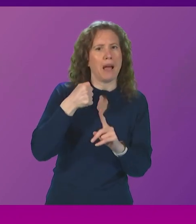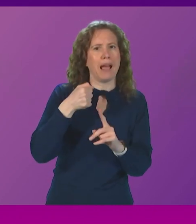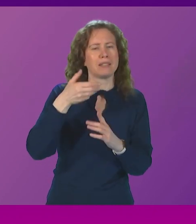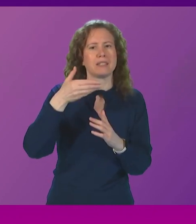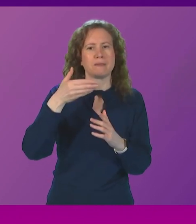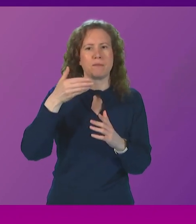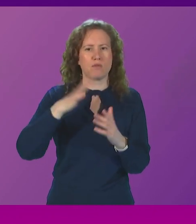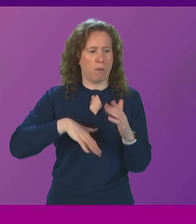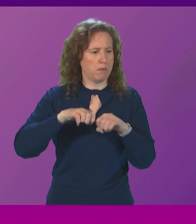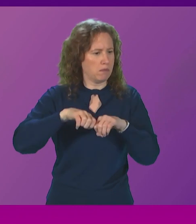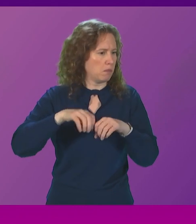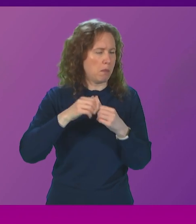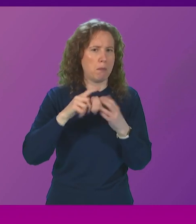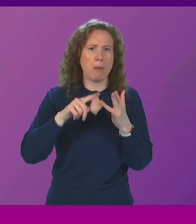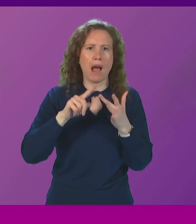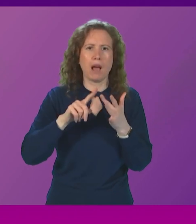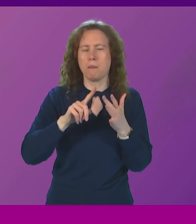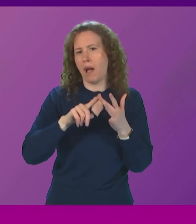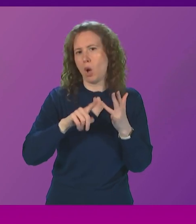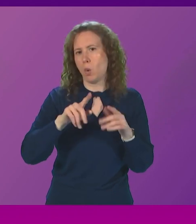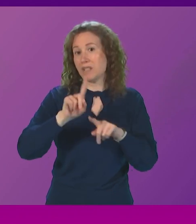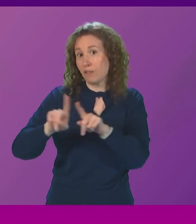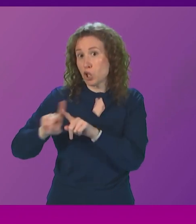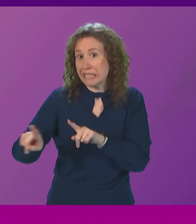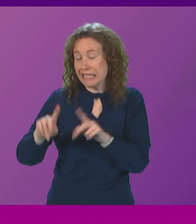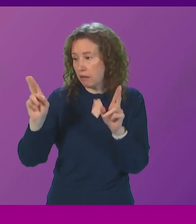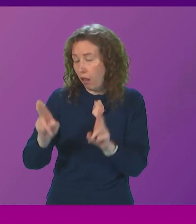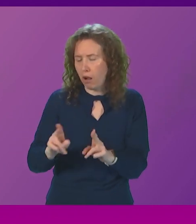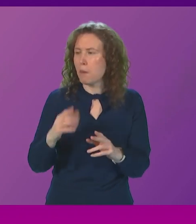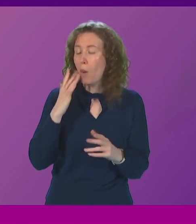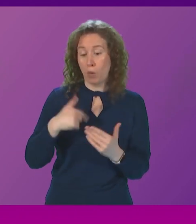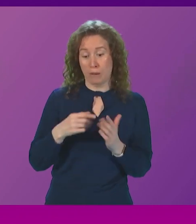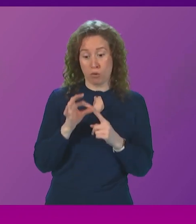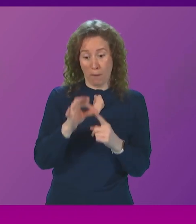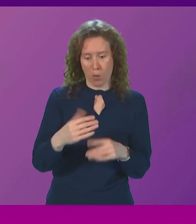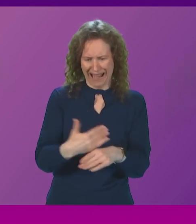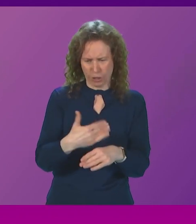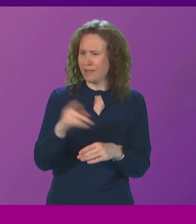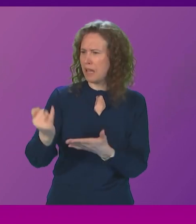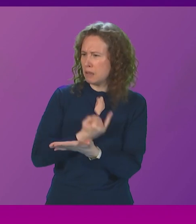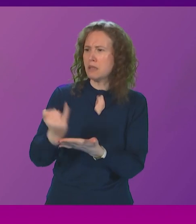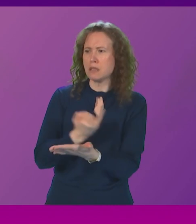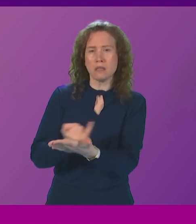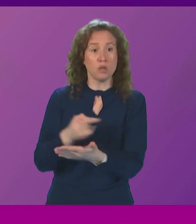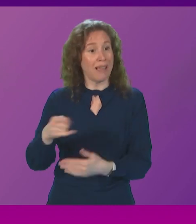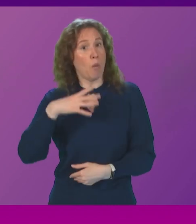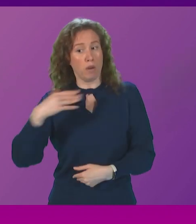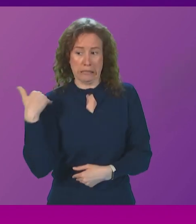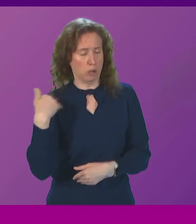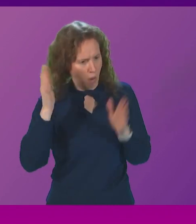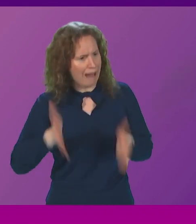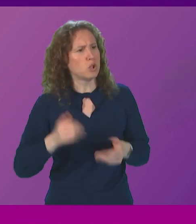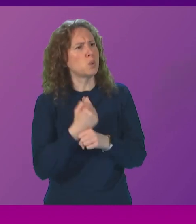of the loss of biodiversity. But whenever we propose action, they oppose it every single step of the way.